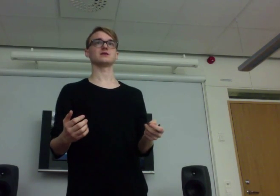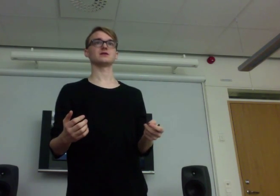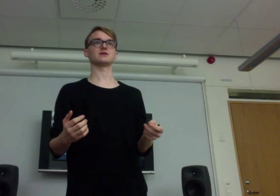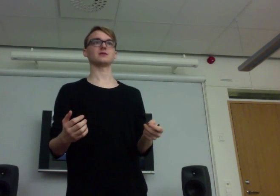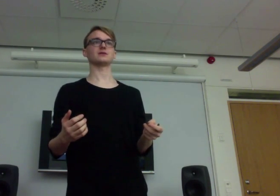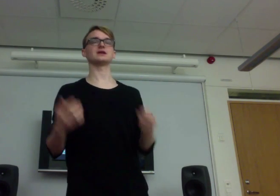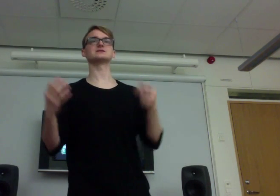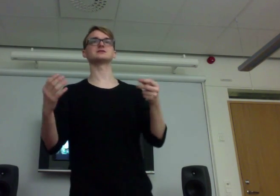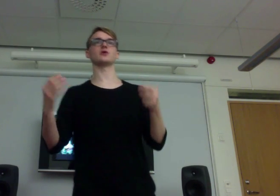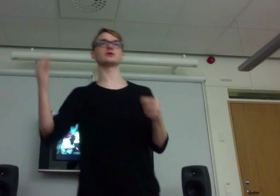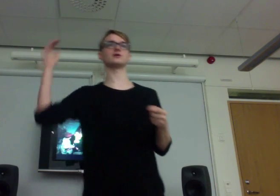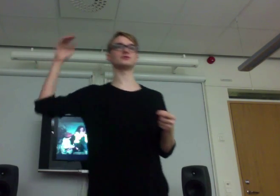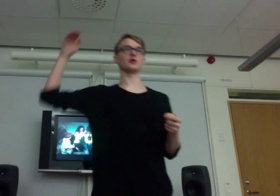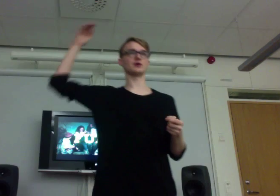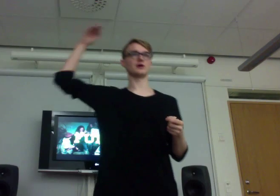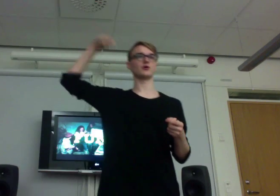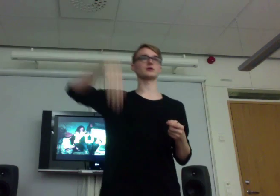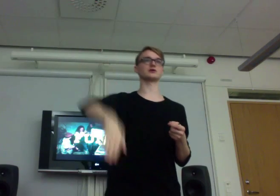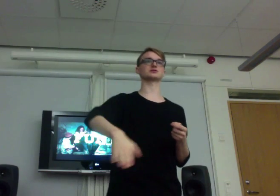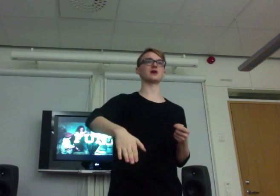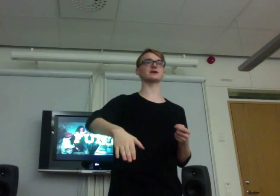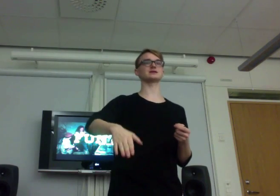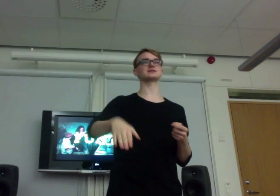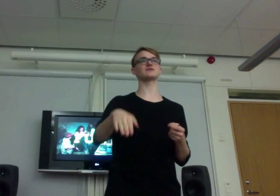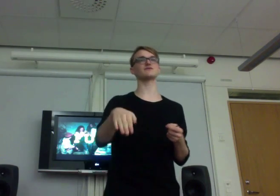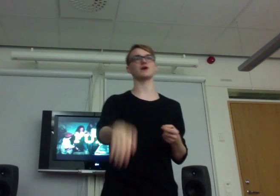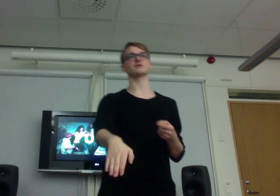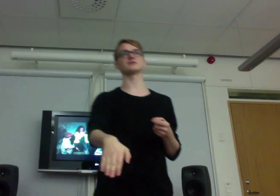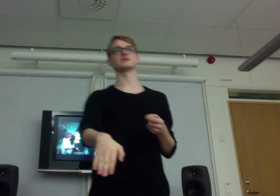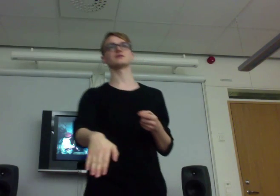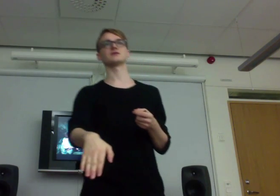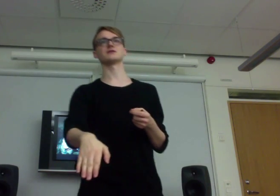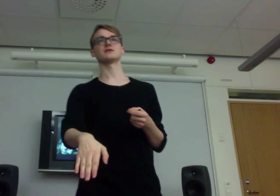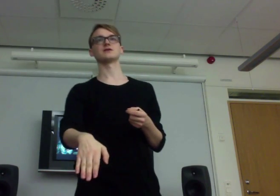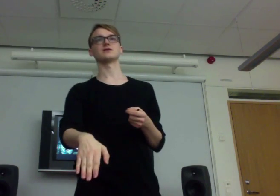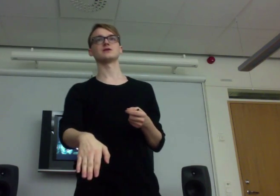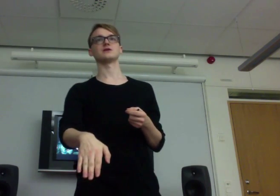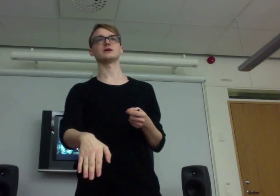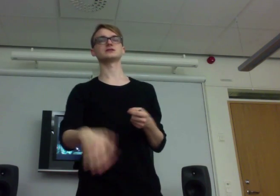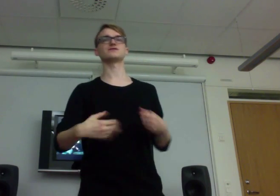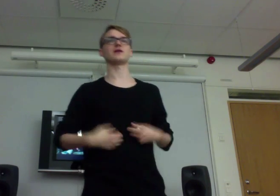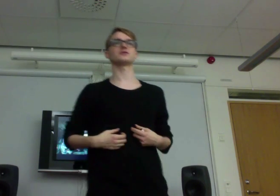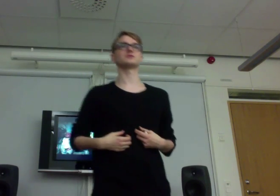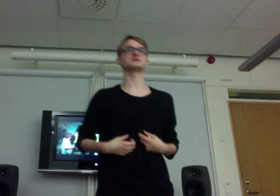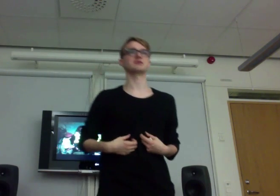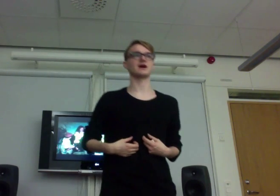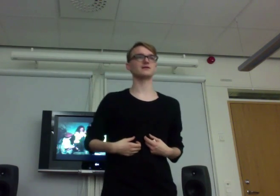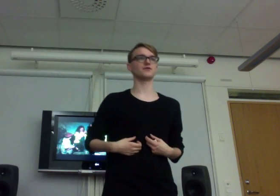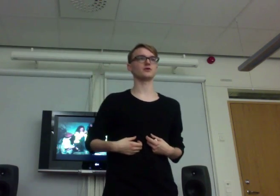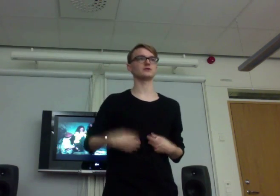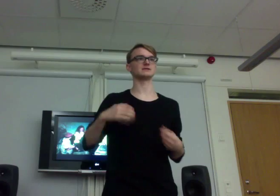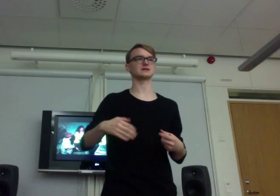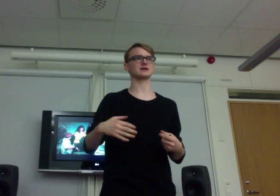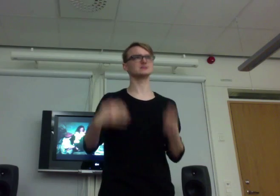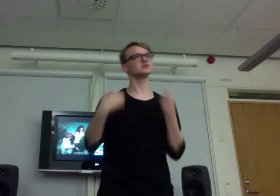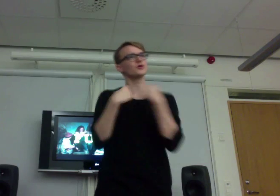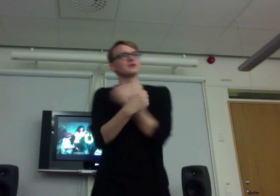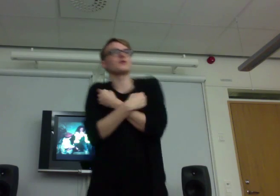I mean, is going, going a rollercoaster ride, is that fun? Is it fun to be scared for 10 seconds? No, I know I'm